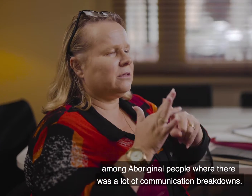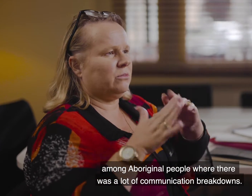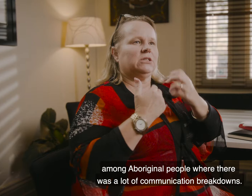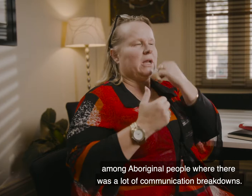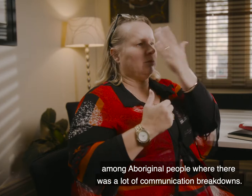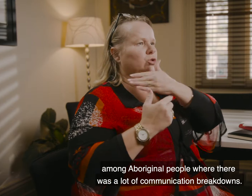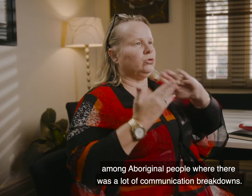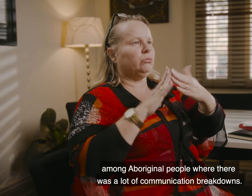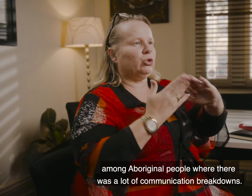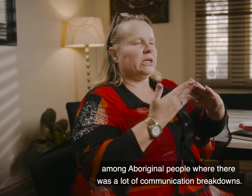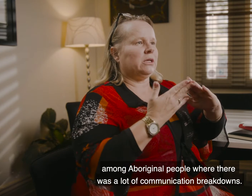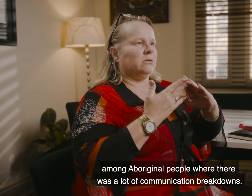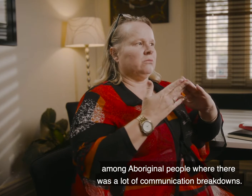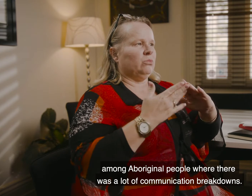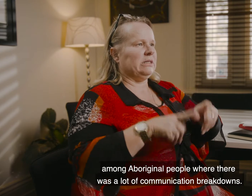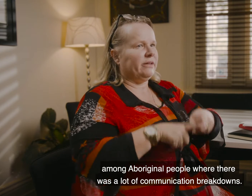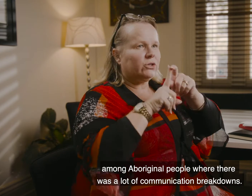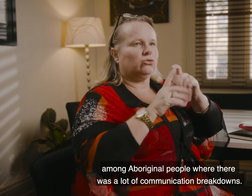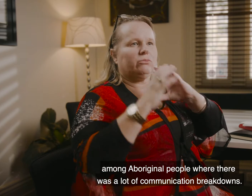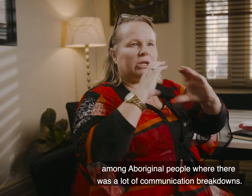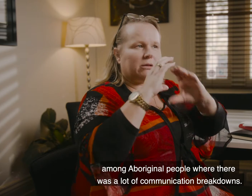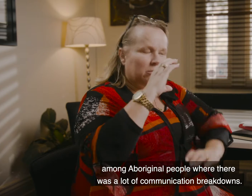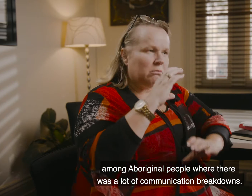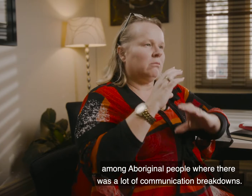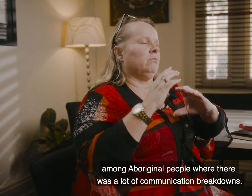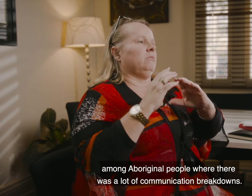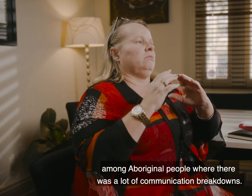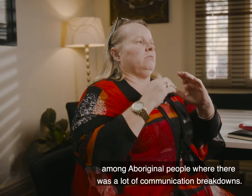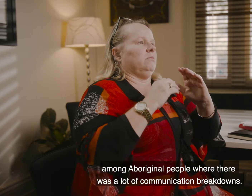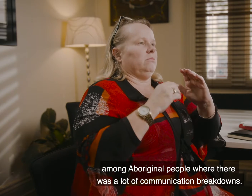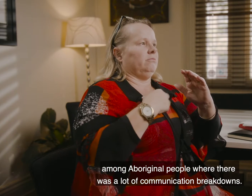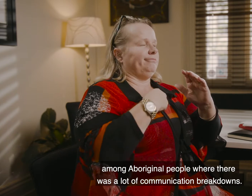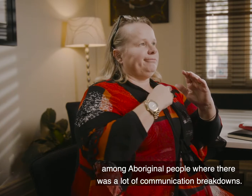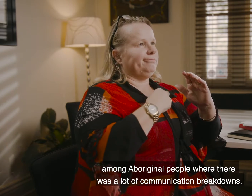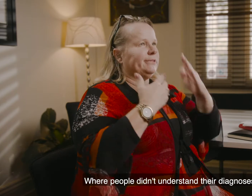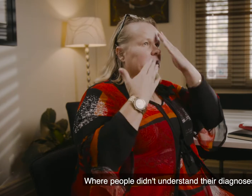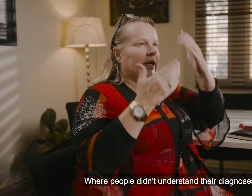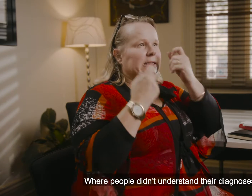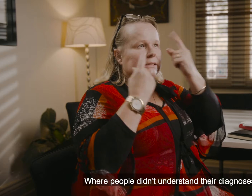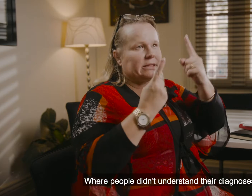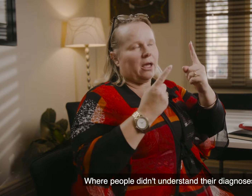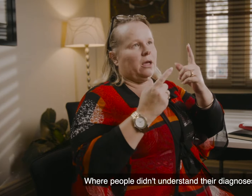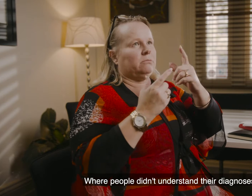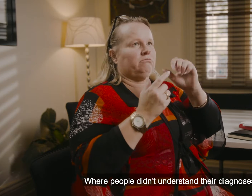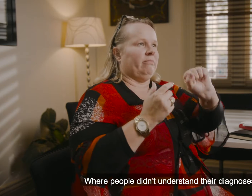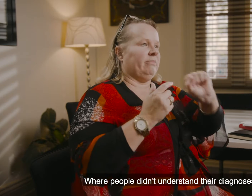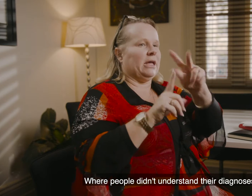people. Where there was a lot of communication breakdowns. Where people didn't understand their